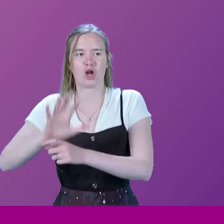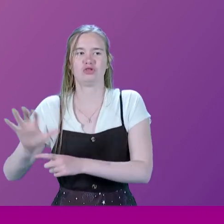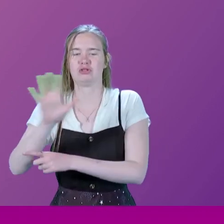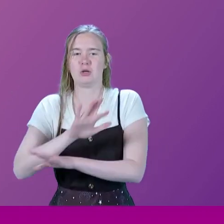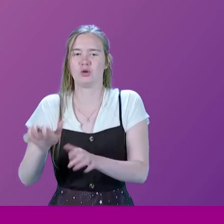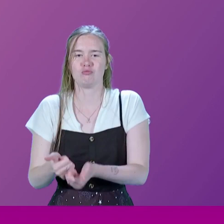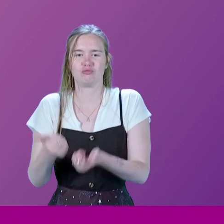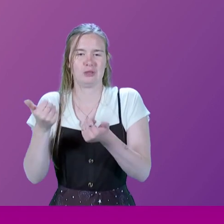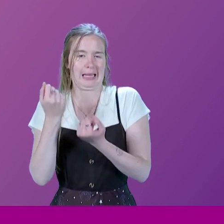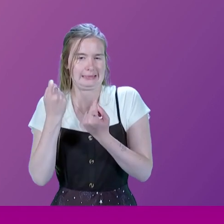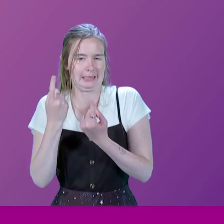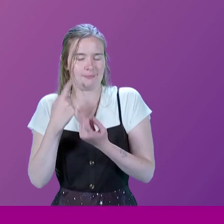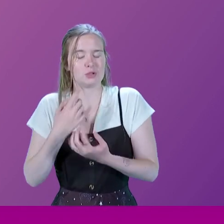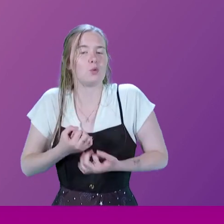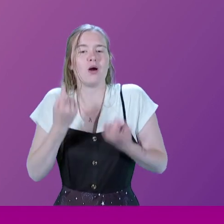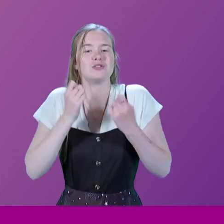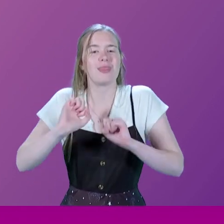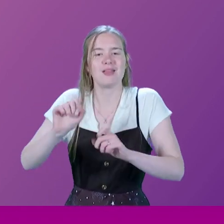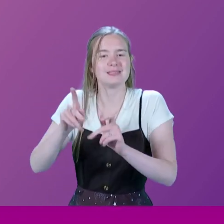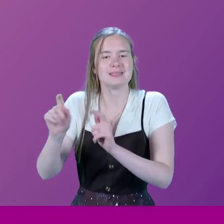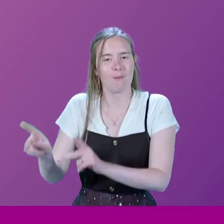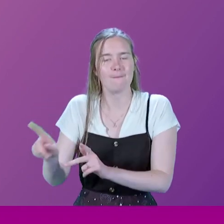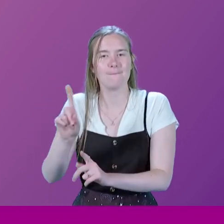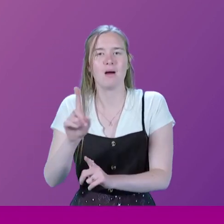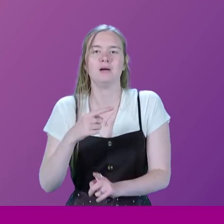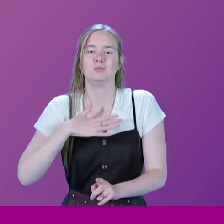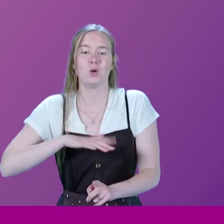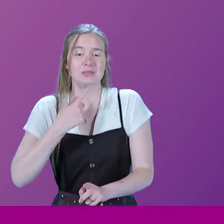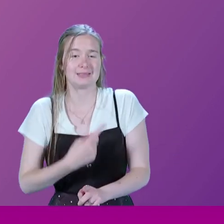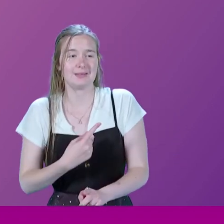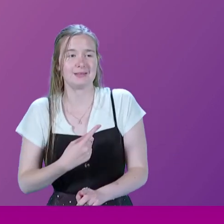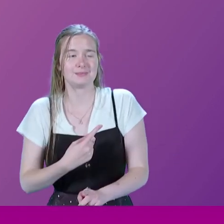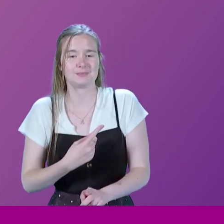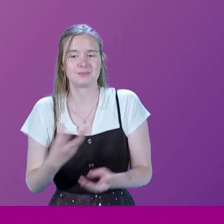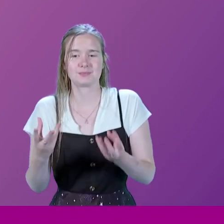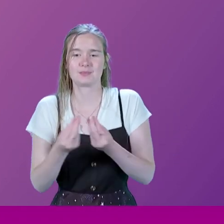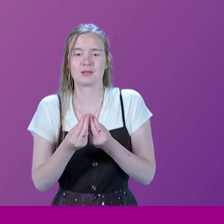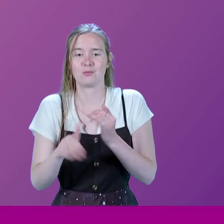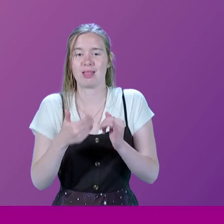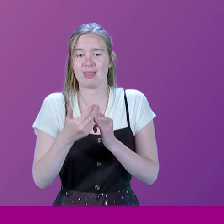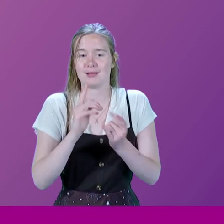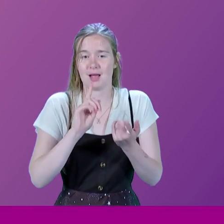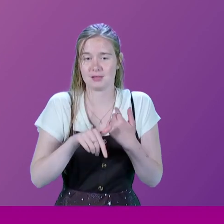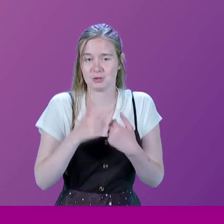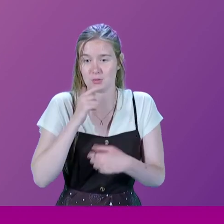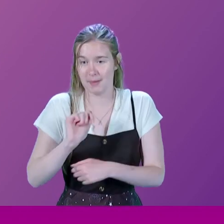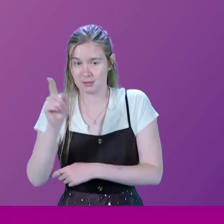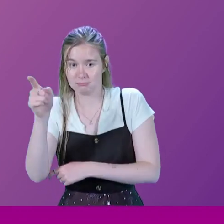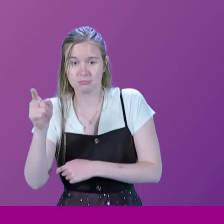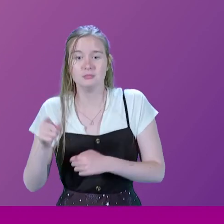which we will understand very little. But what I will say, and it's a supplement to the last answer I gave to that gentleman,